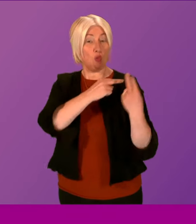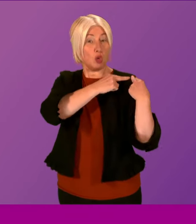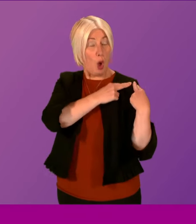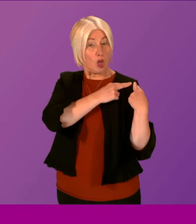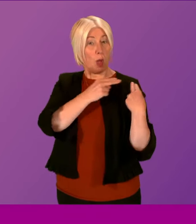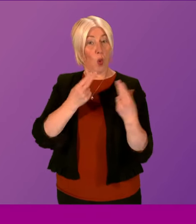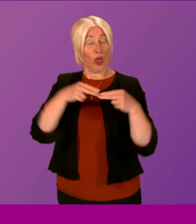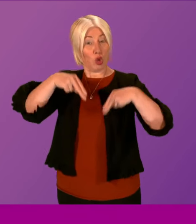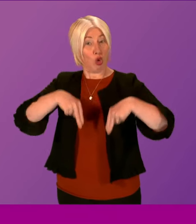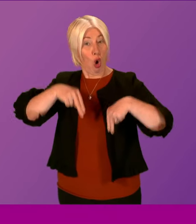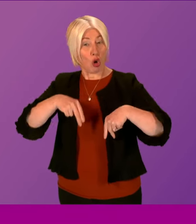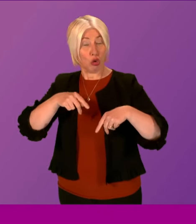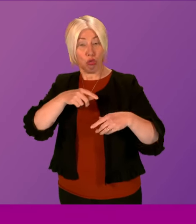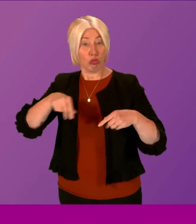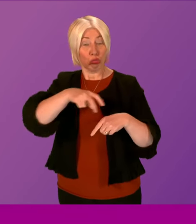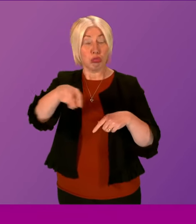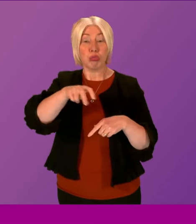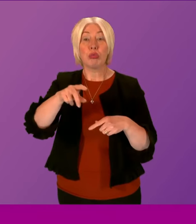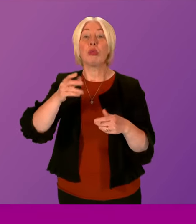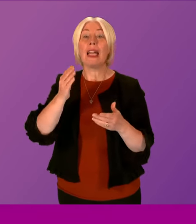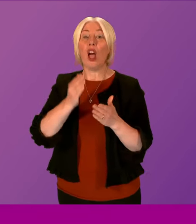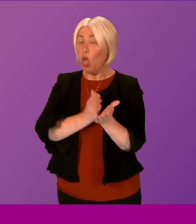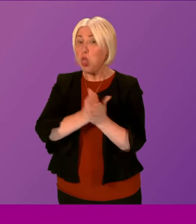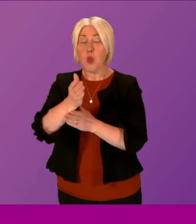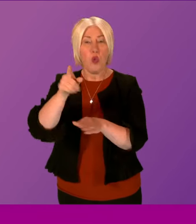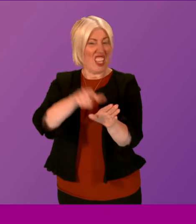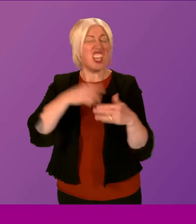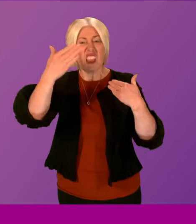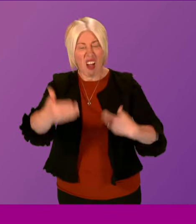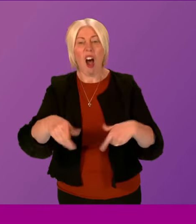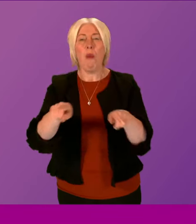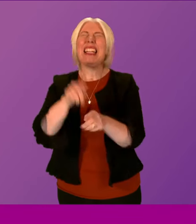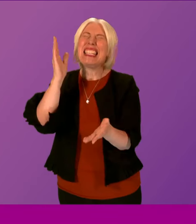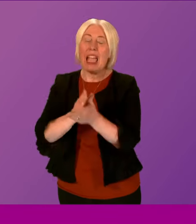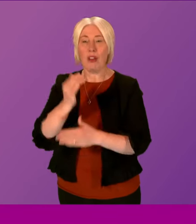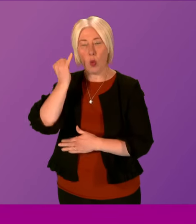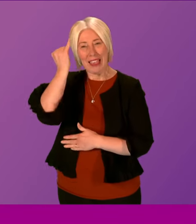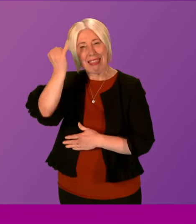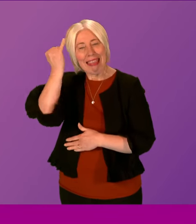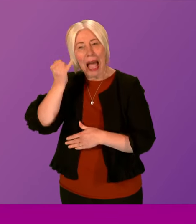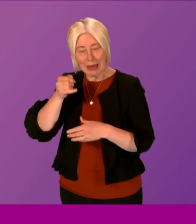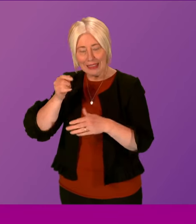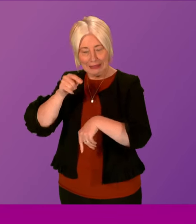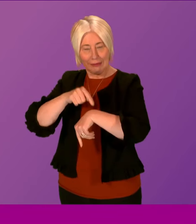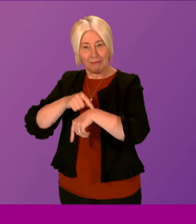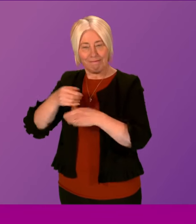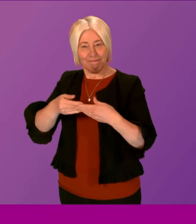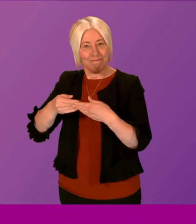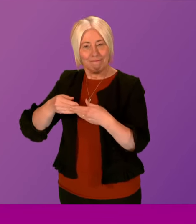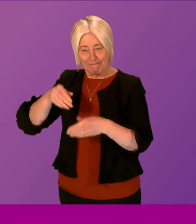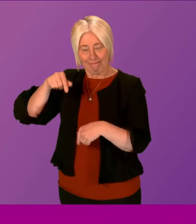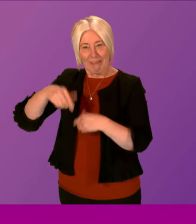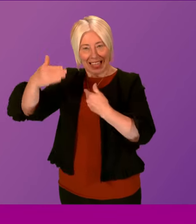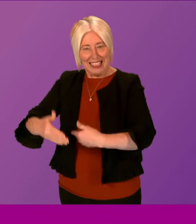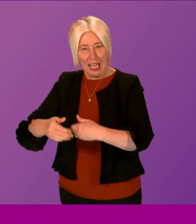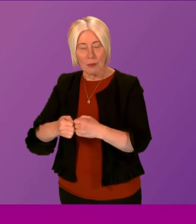to, right across the year, but when it comes to particular seasons such as the lambing season. But Rachel Hamilton is right. The impacts of